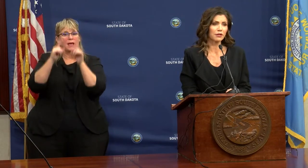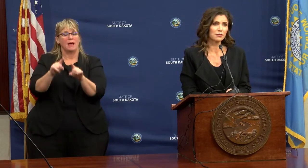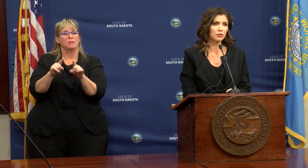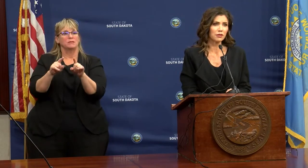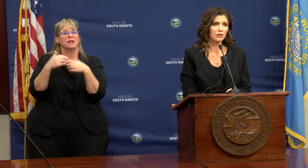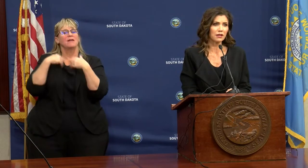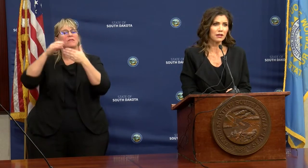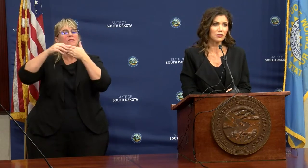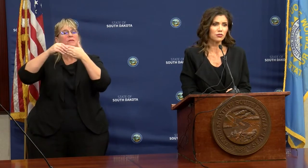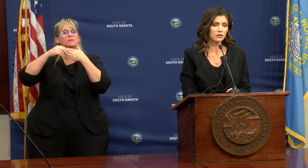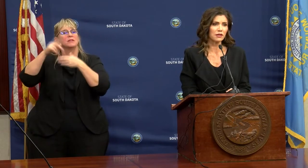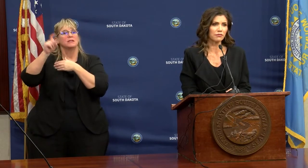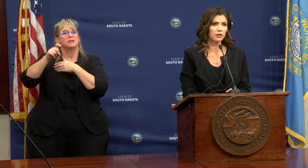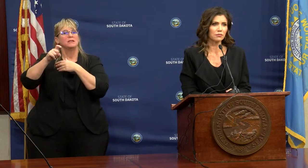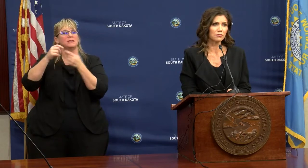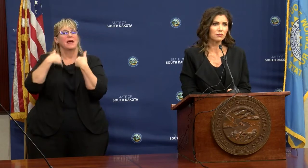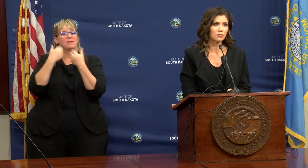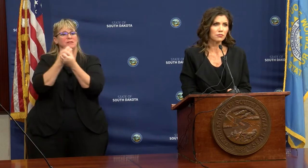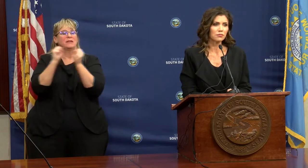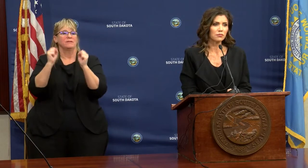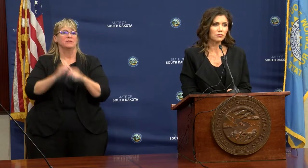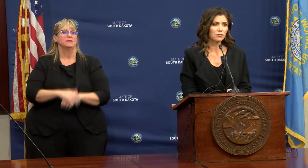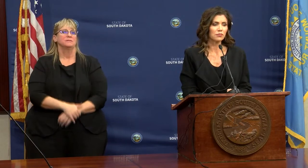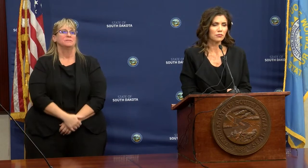giving them the flexibility they need to do it safely.